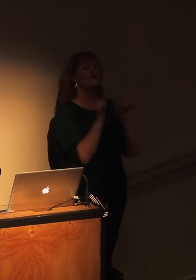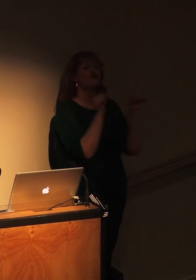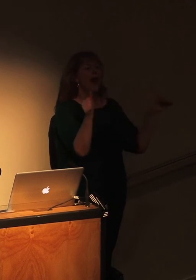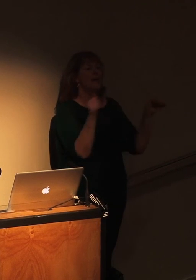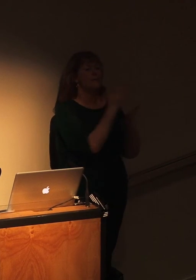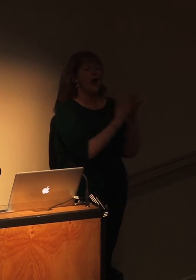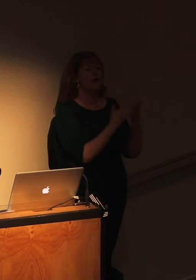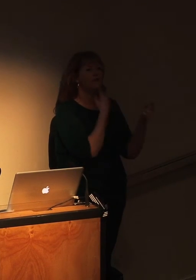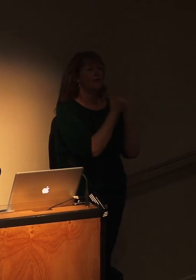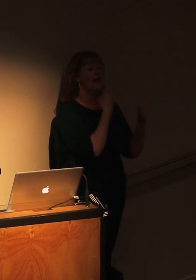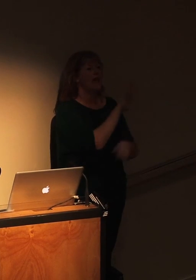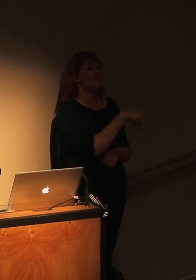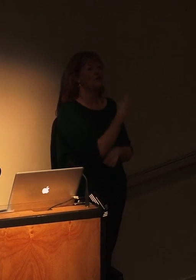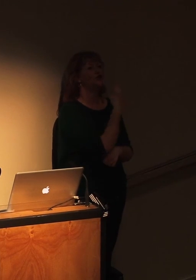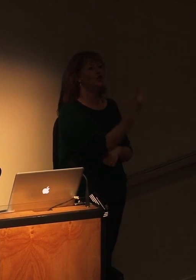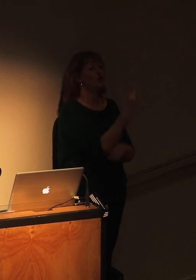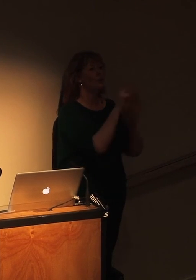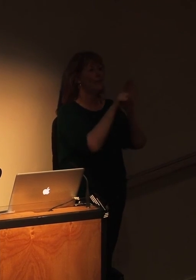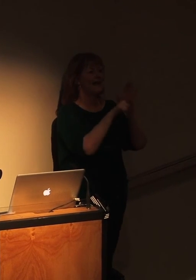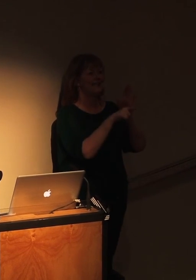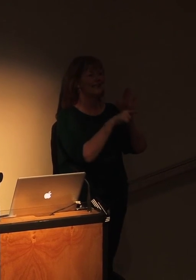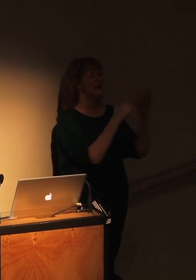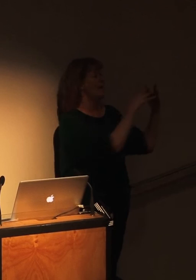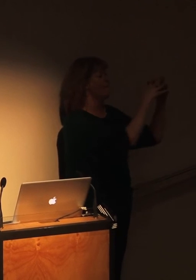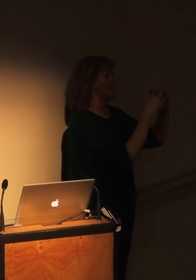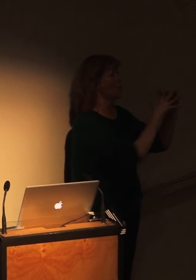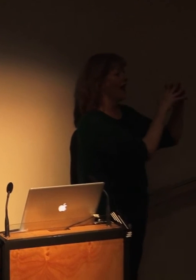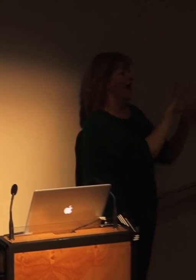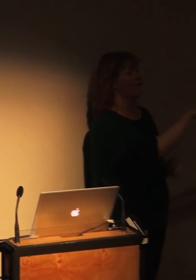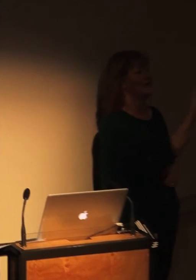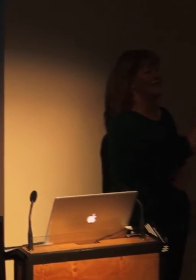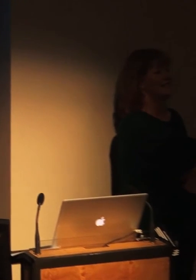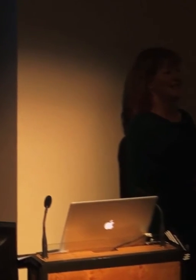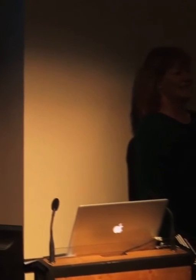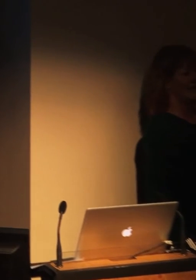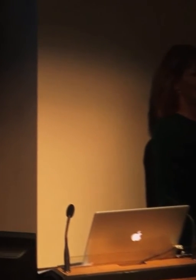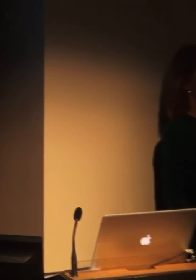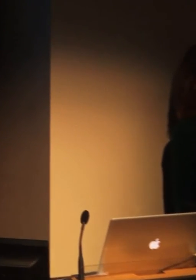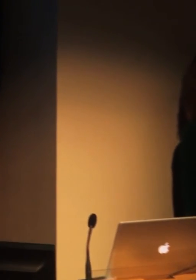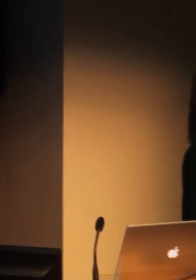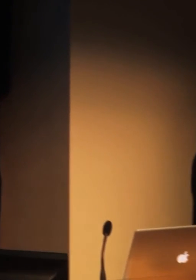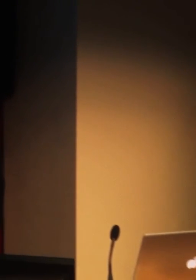In the US, we deliver every 60 seconds. And that's part of just retaining that audience. really important.